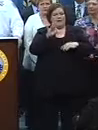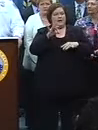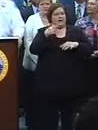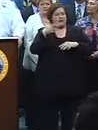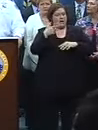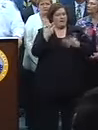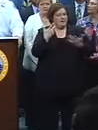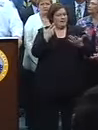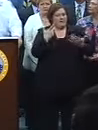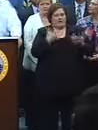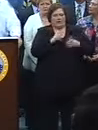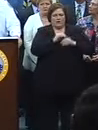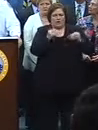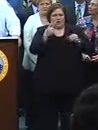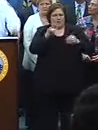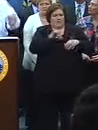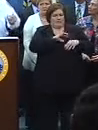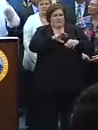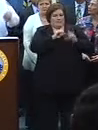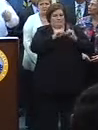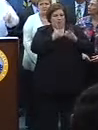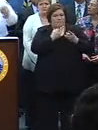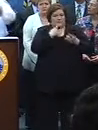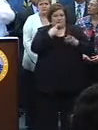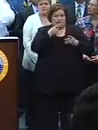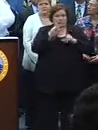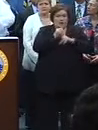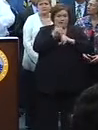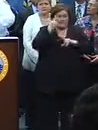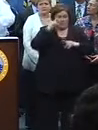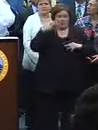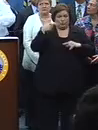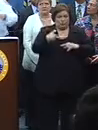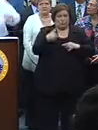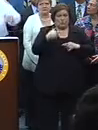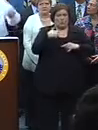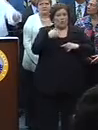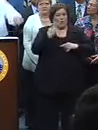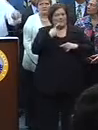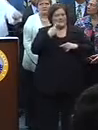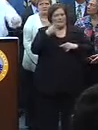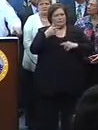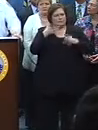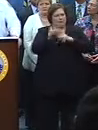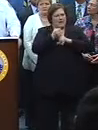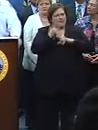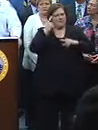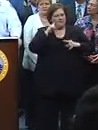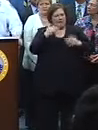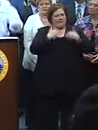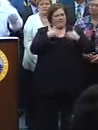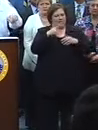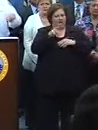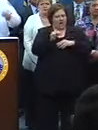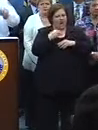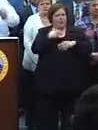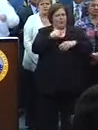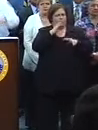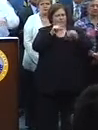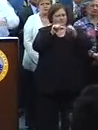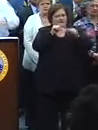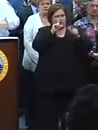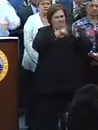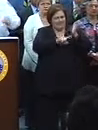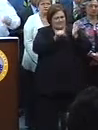how to say it any clearer. Nobody in this police department said he was being arrested for the shooting. We always said he was arrested for carrying an illegal firearm, and we will continue to